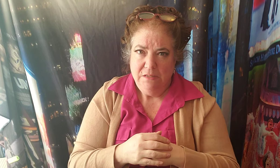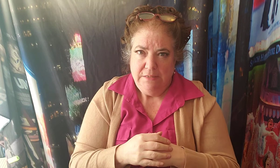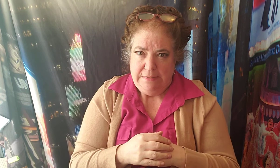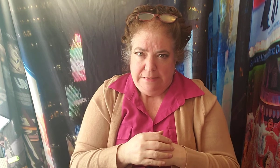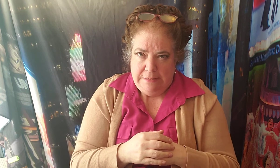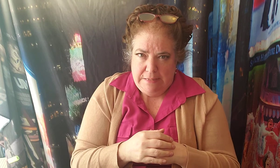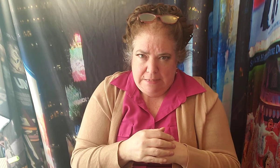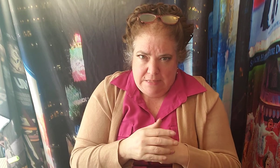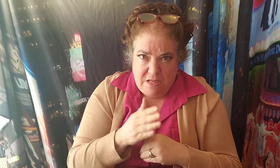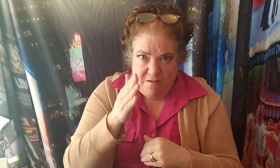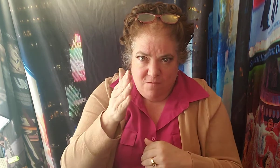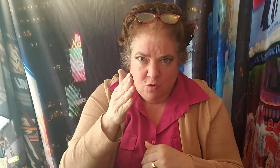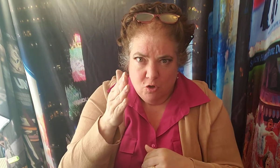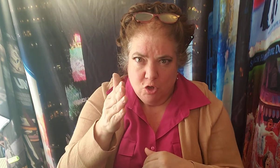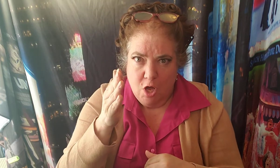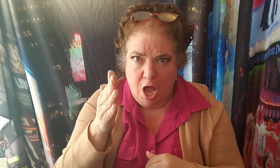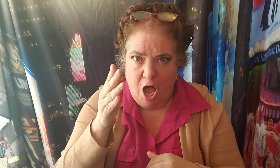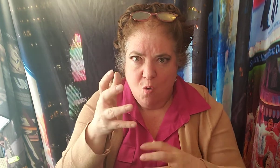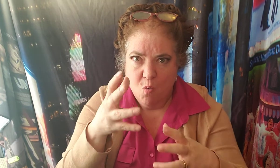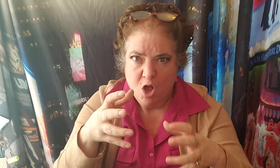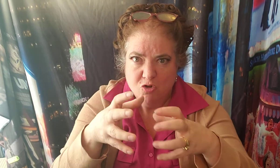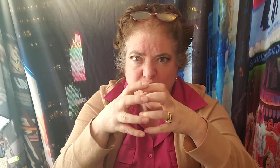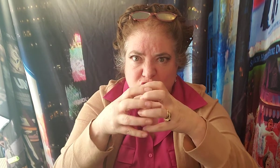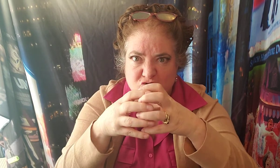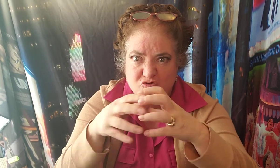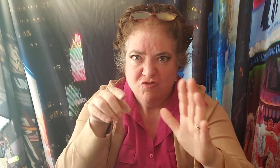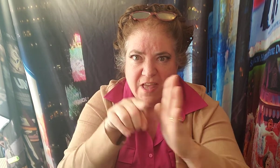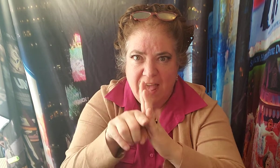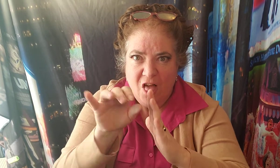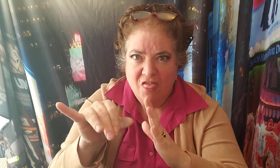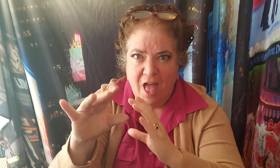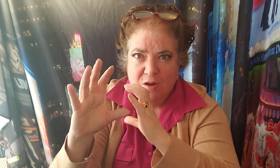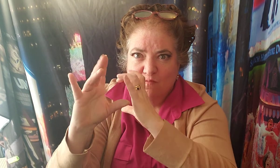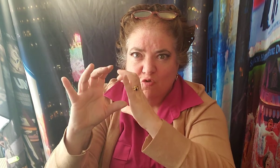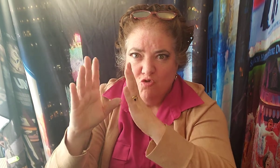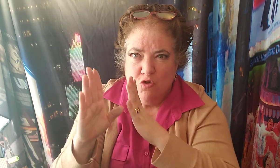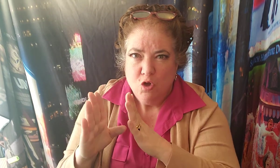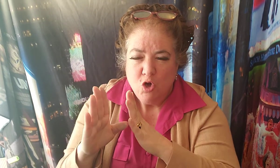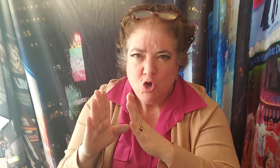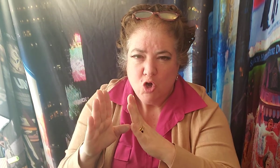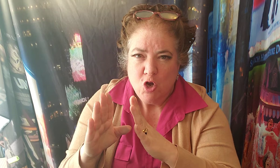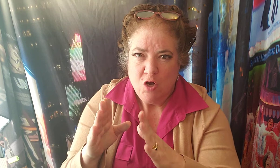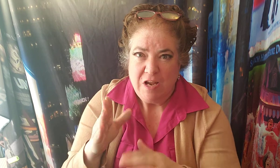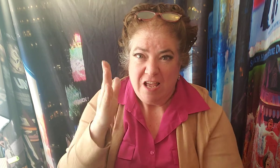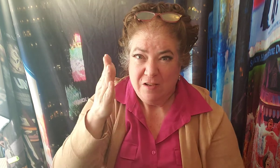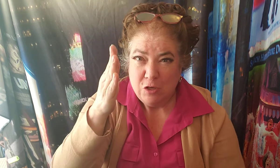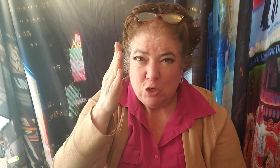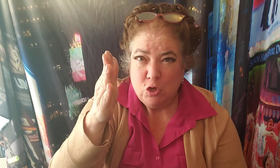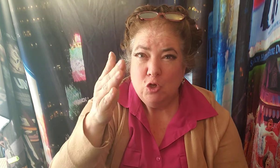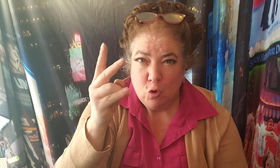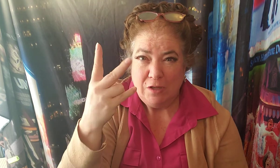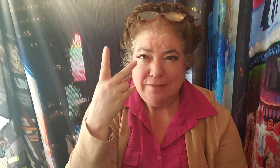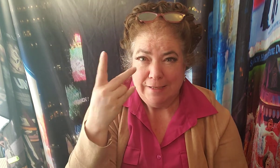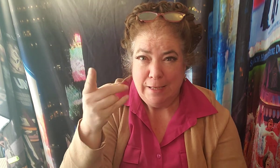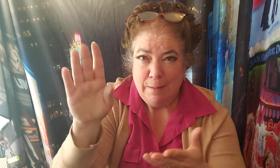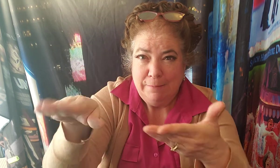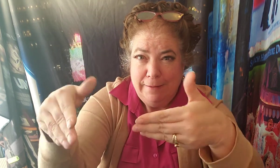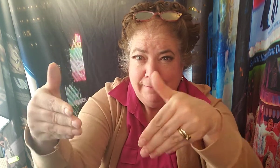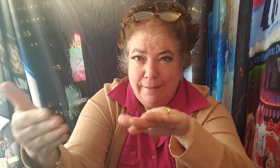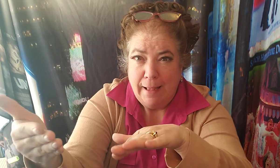to murder To the bugler Someday they're going to find him dead I'll